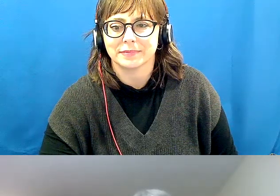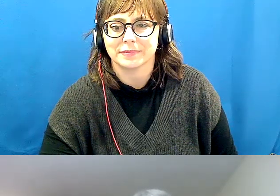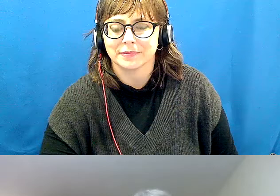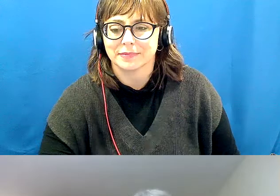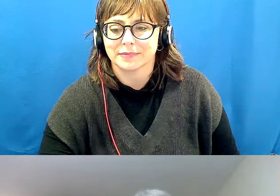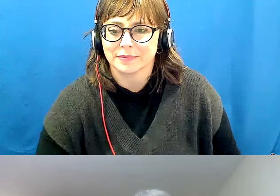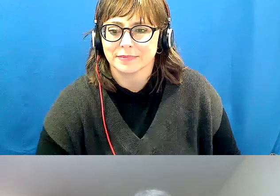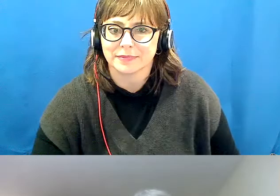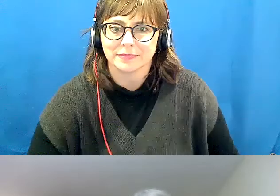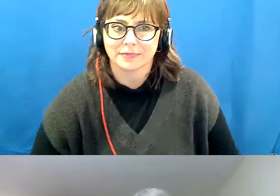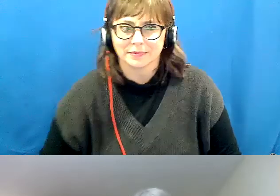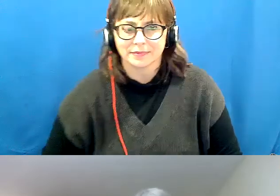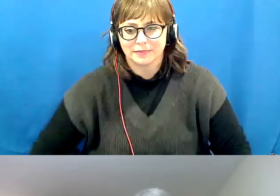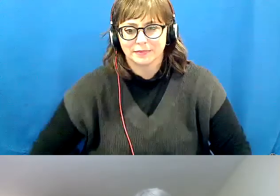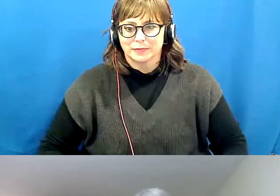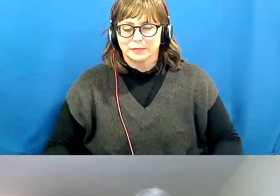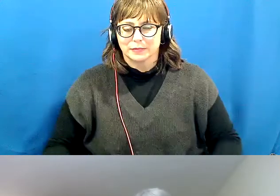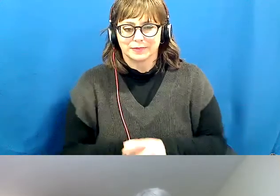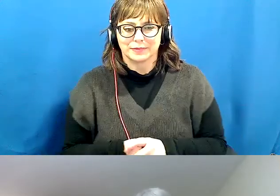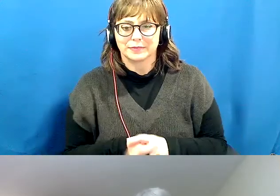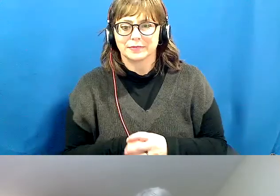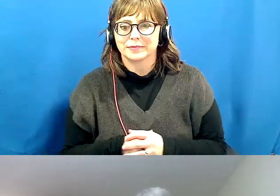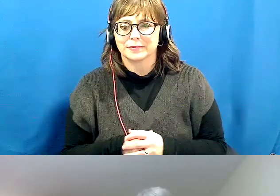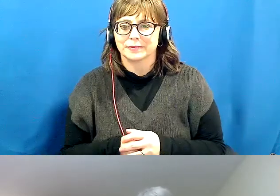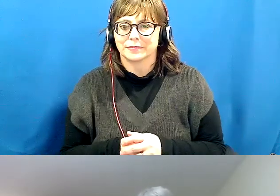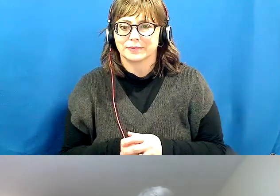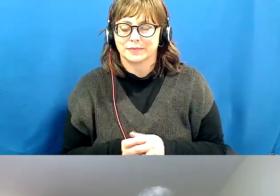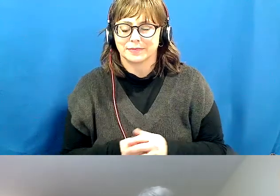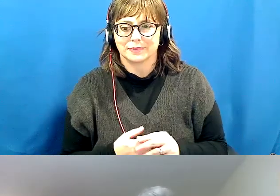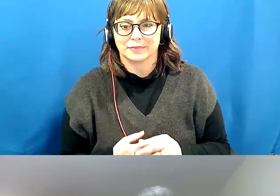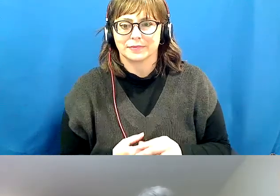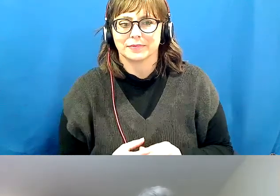Oh, could you unmute, Val? We can't hear you.